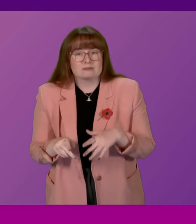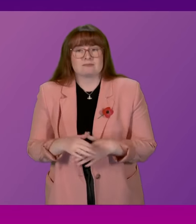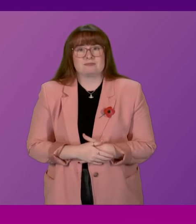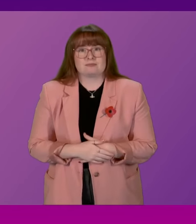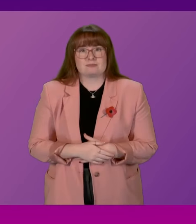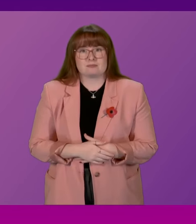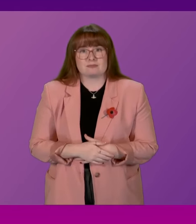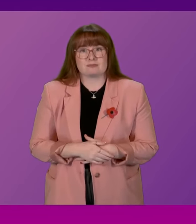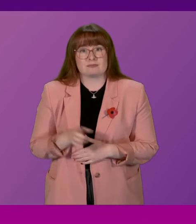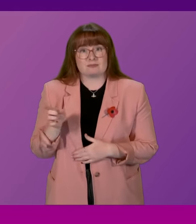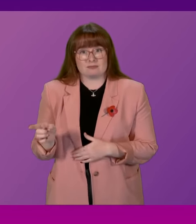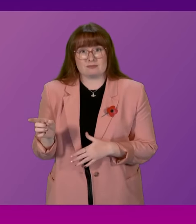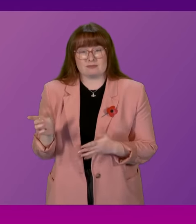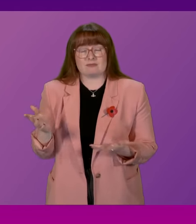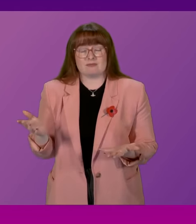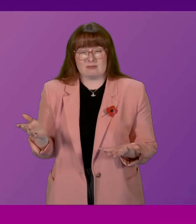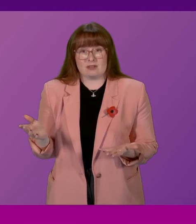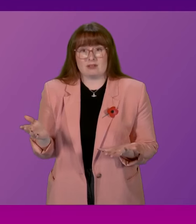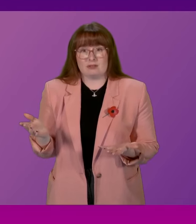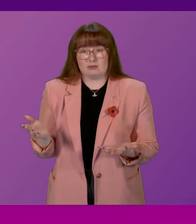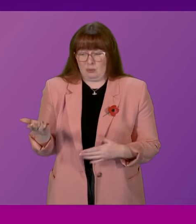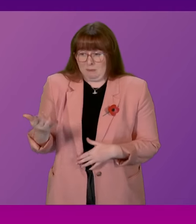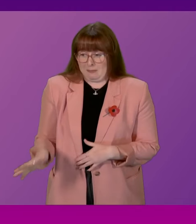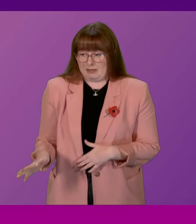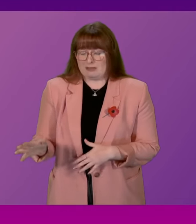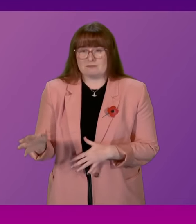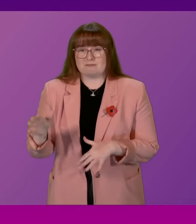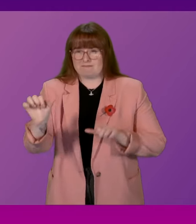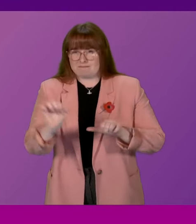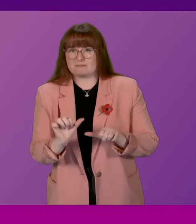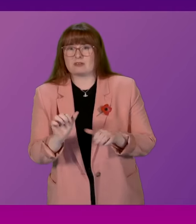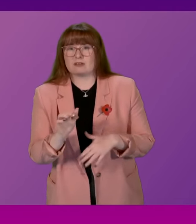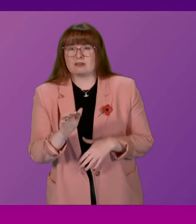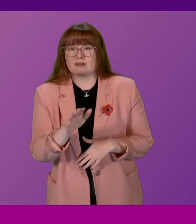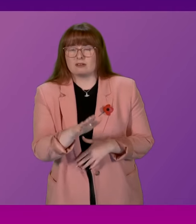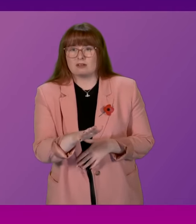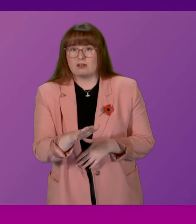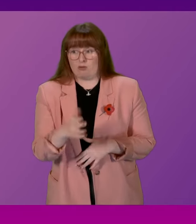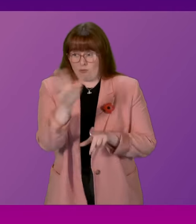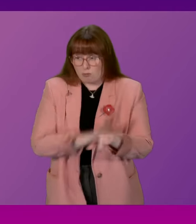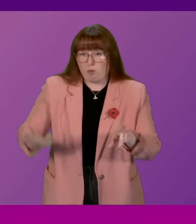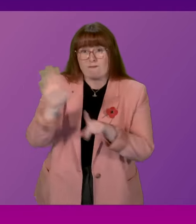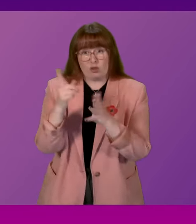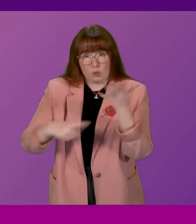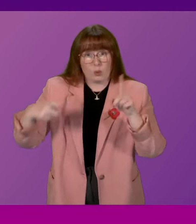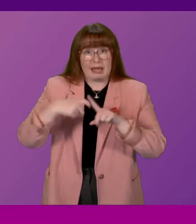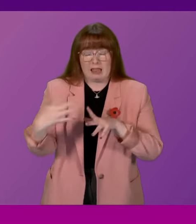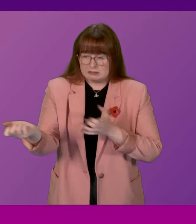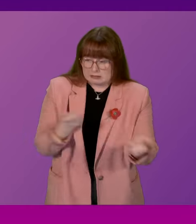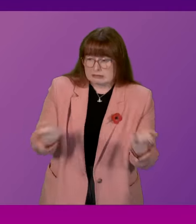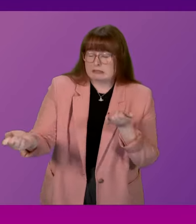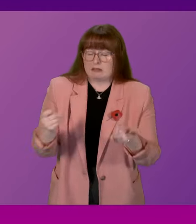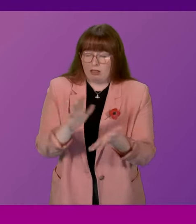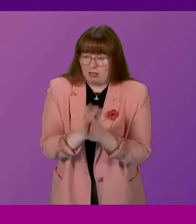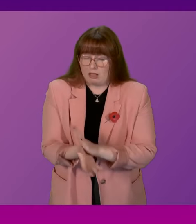-making? So, at a time when people needed, right across the UK, serious leadership during a serious time,